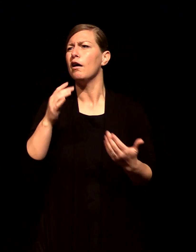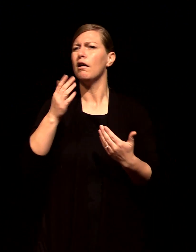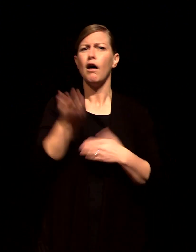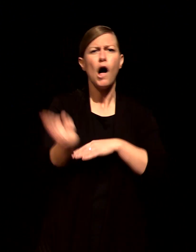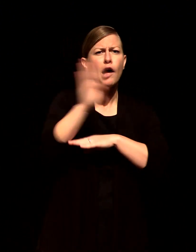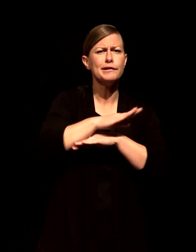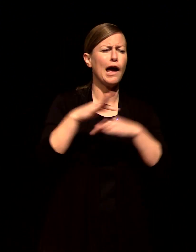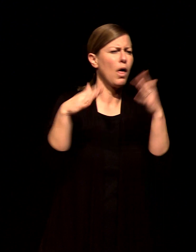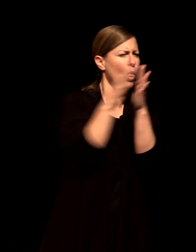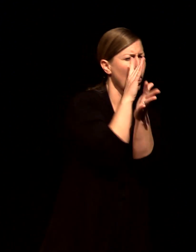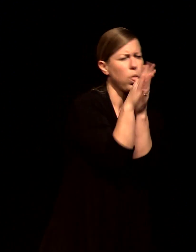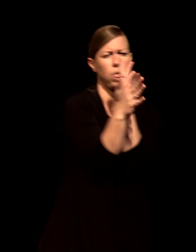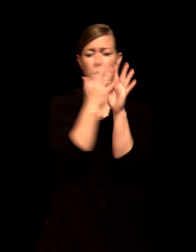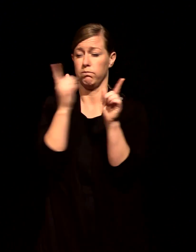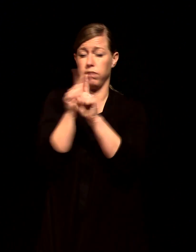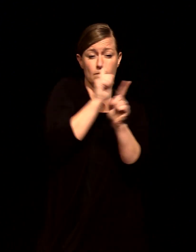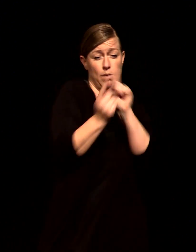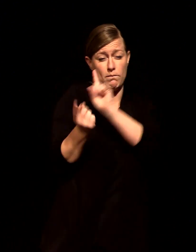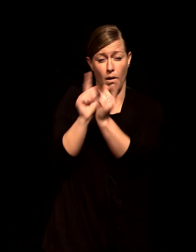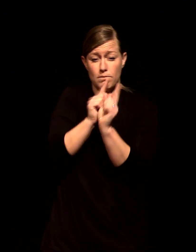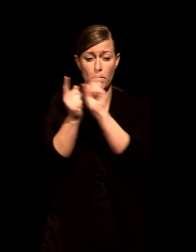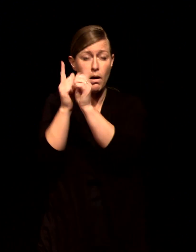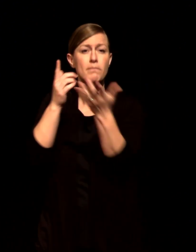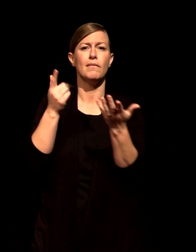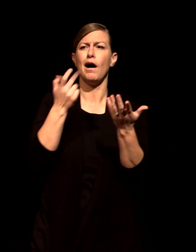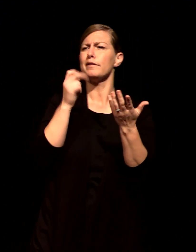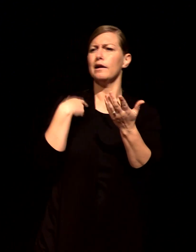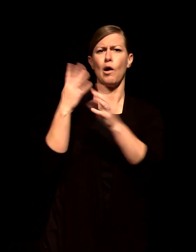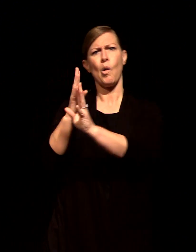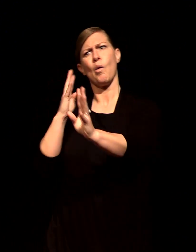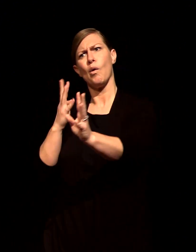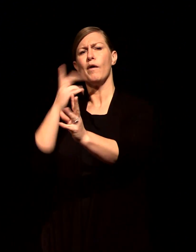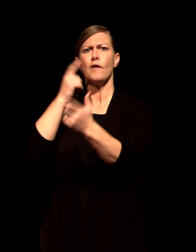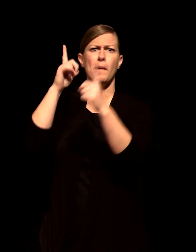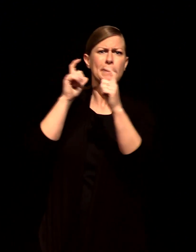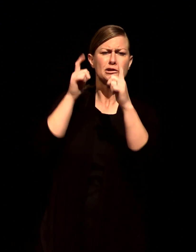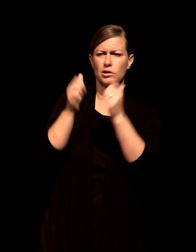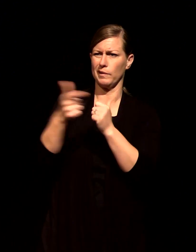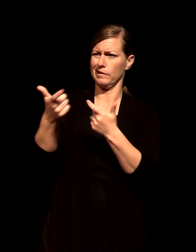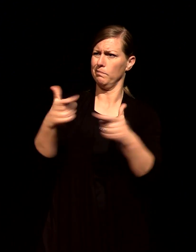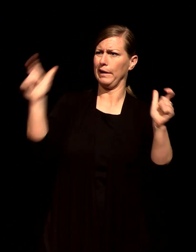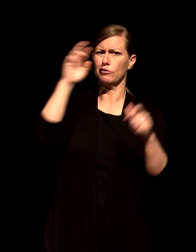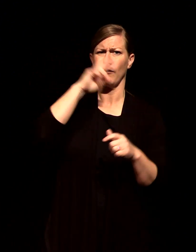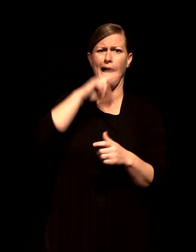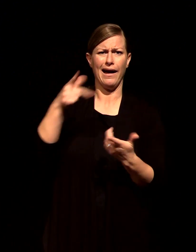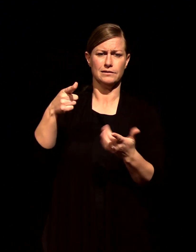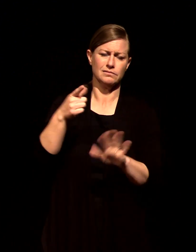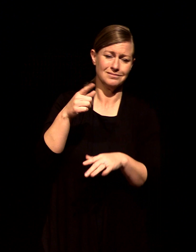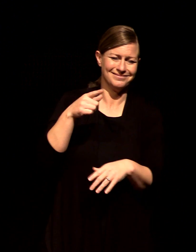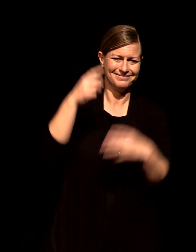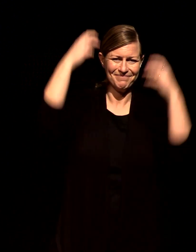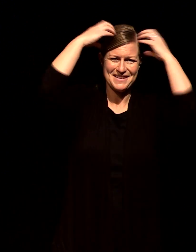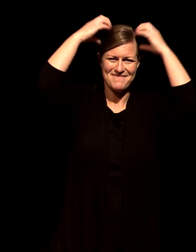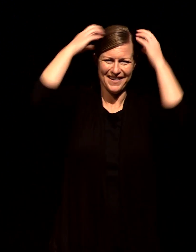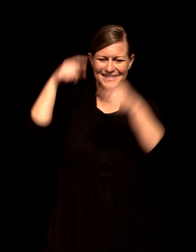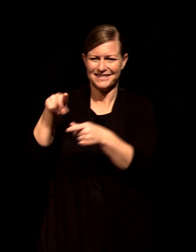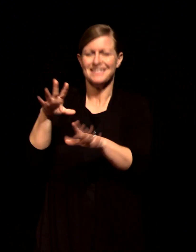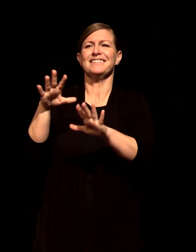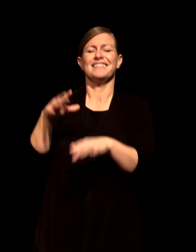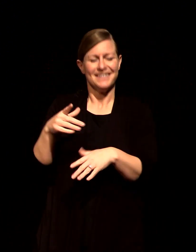you're waiting in a long line just to get your picture with a large rodent and then your kids want more churros